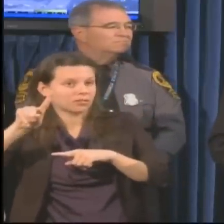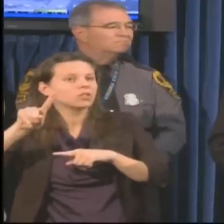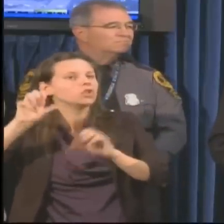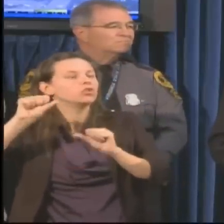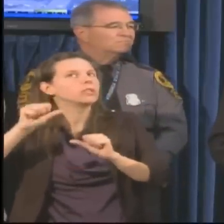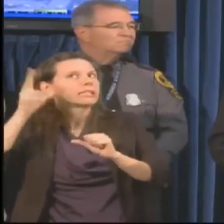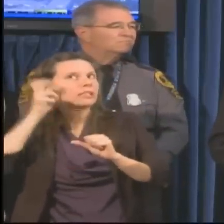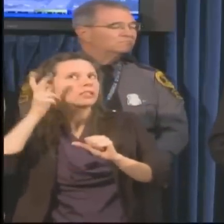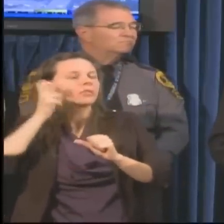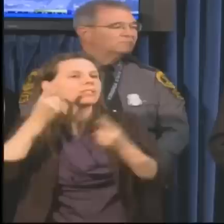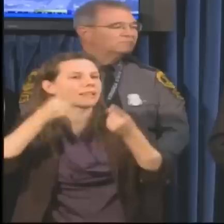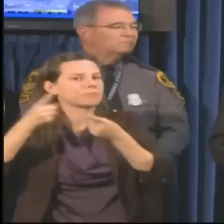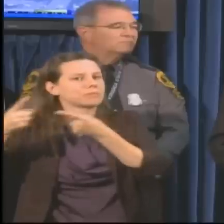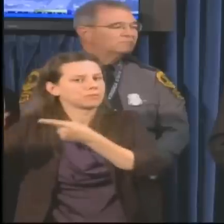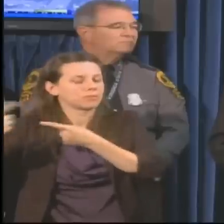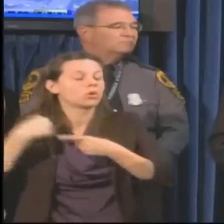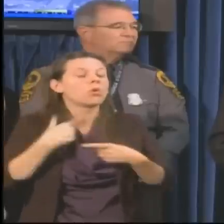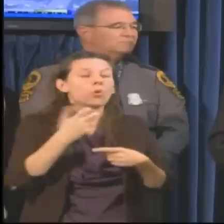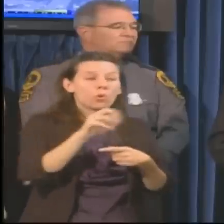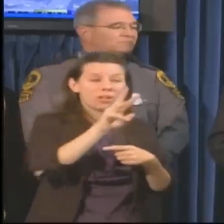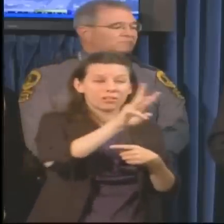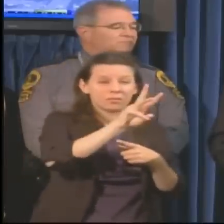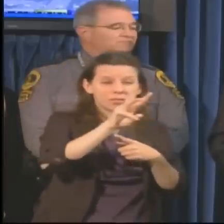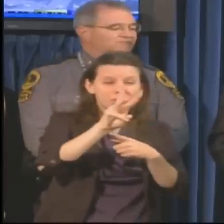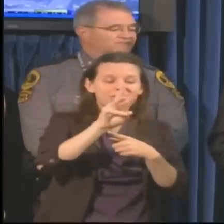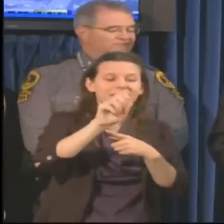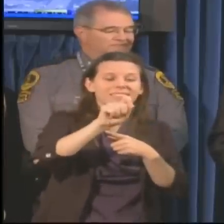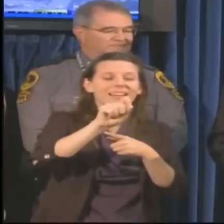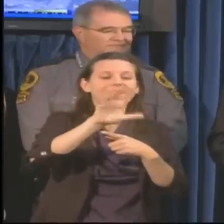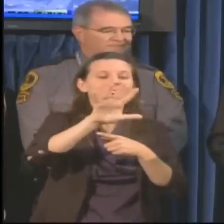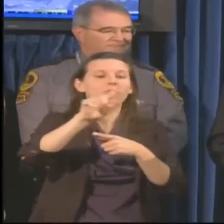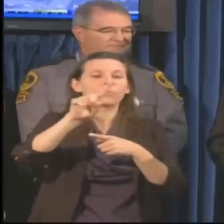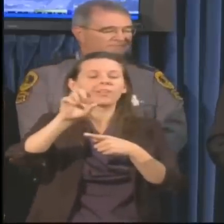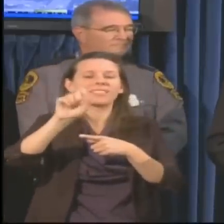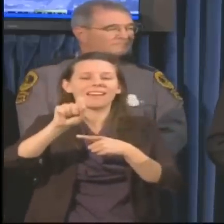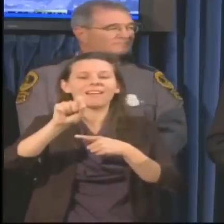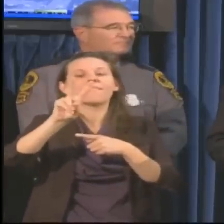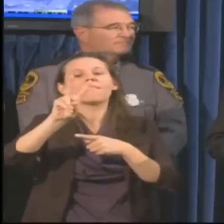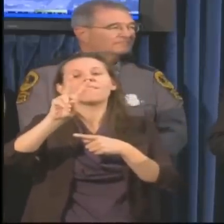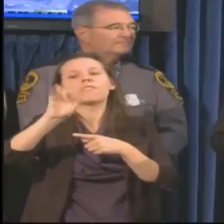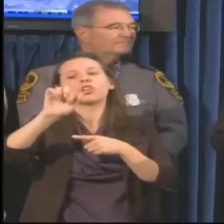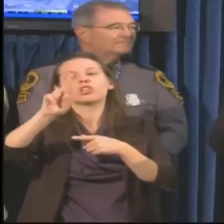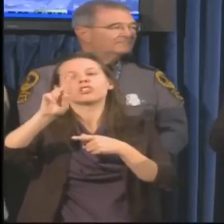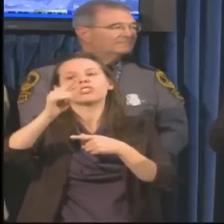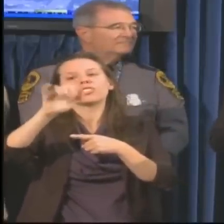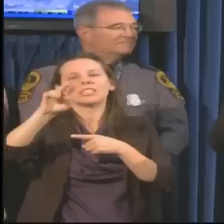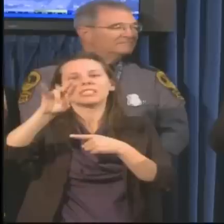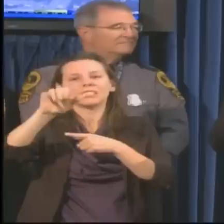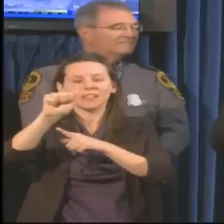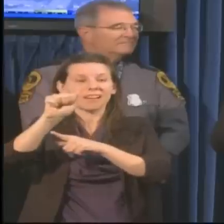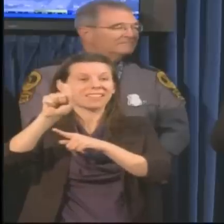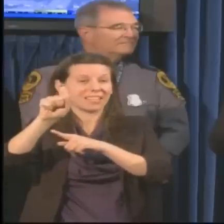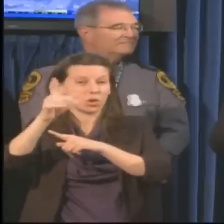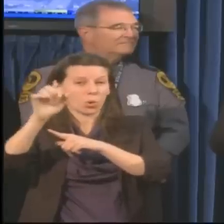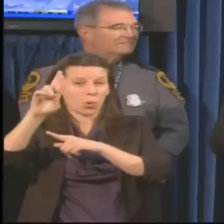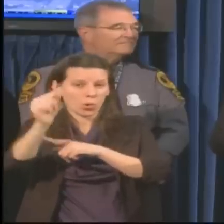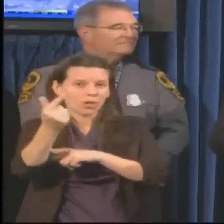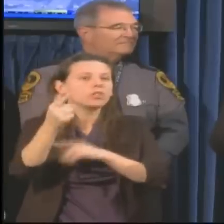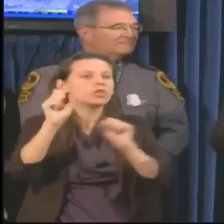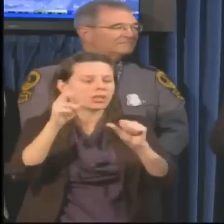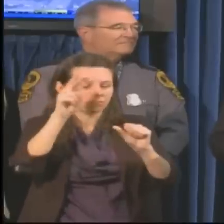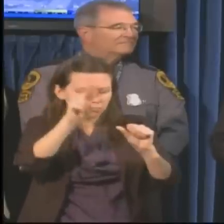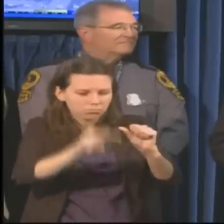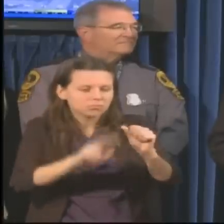.511virginia.org, we'll give any traffic information. And then there are multiple data